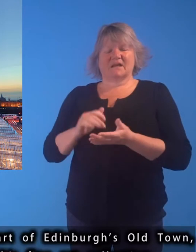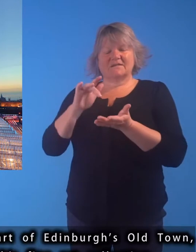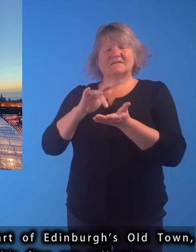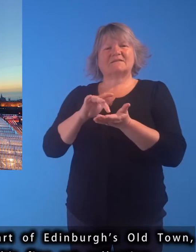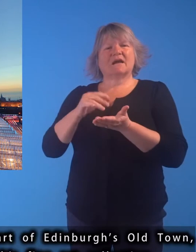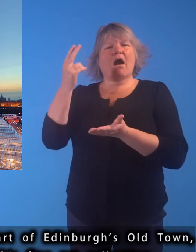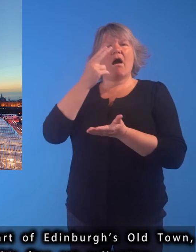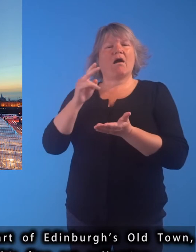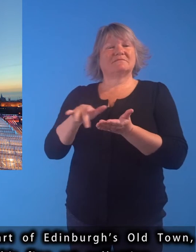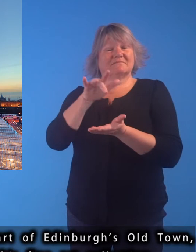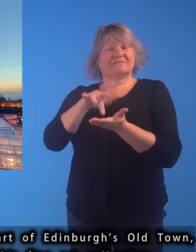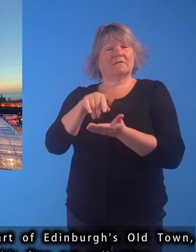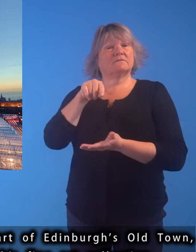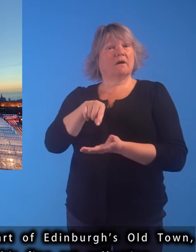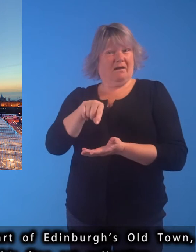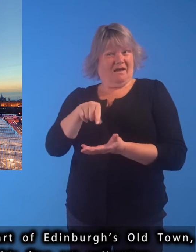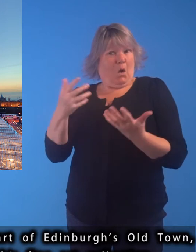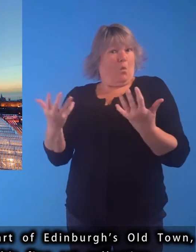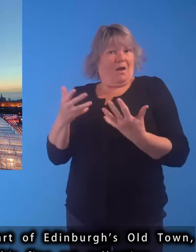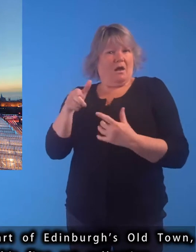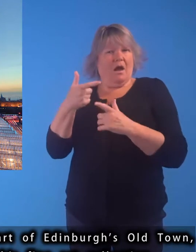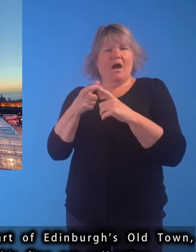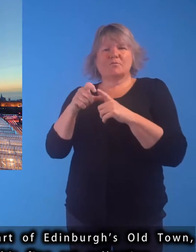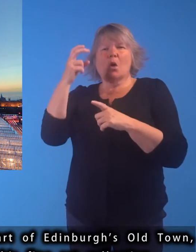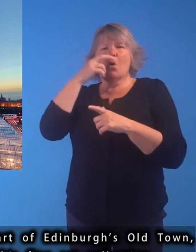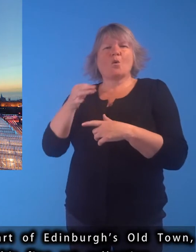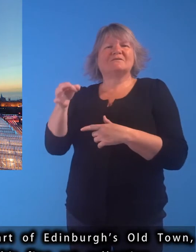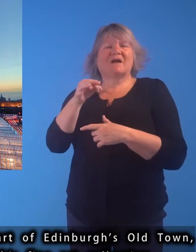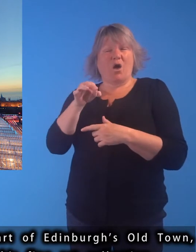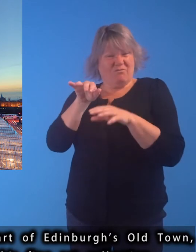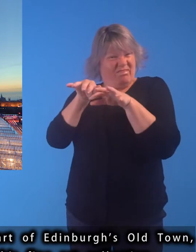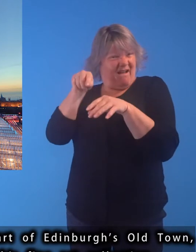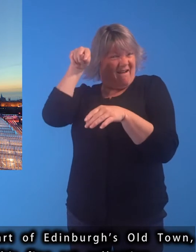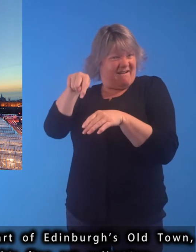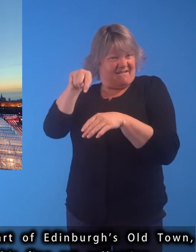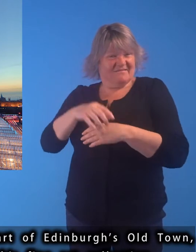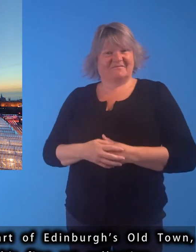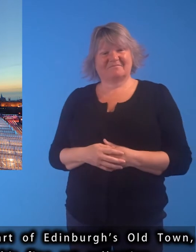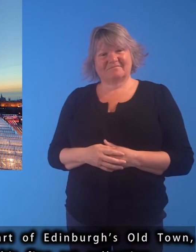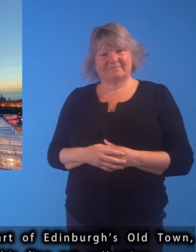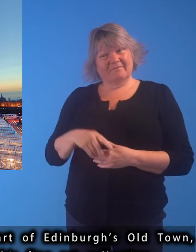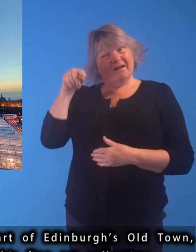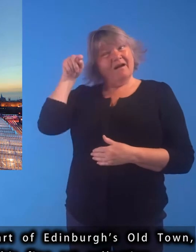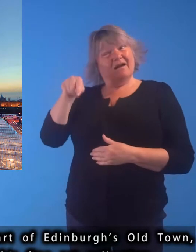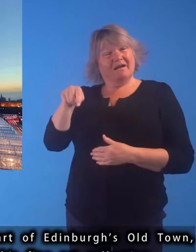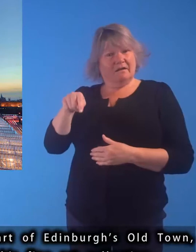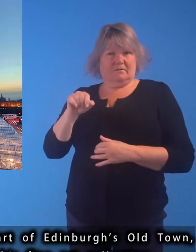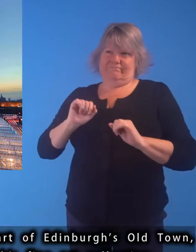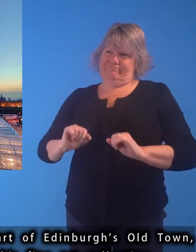The City Art Centre, nestled in the heart of Edinburgh's Old Town, is home to the City of Edinburgh's fine